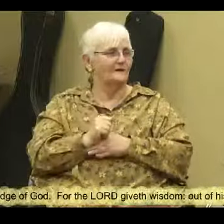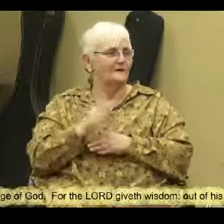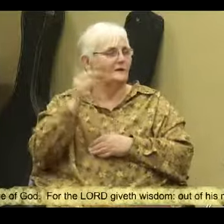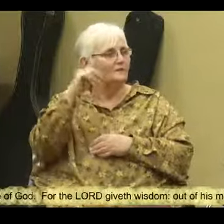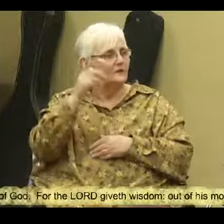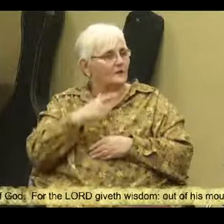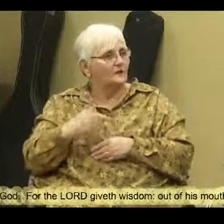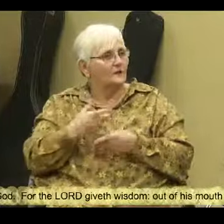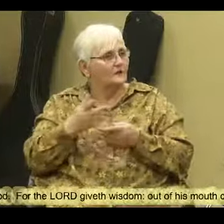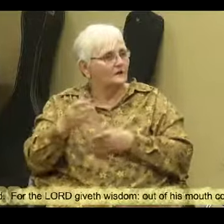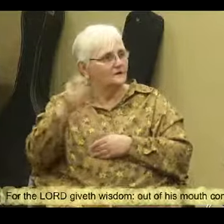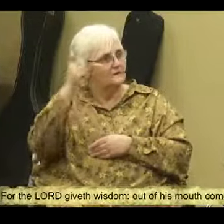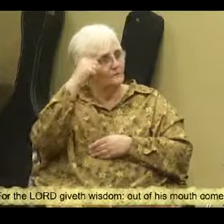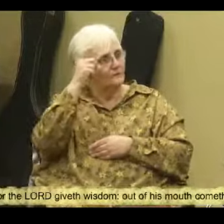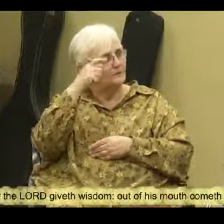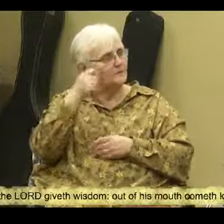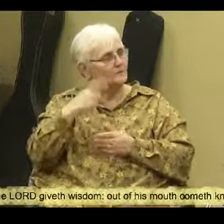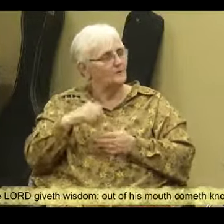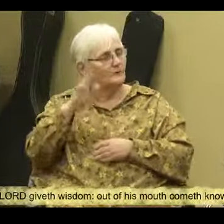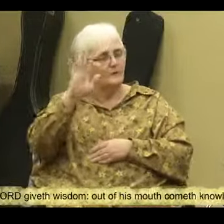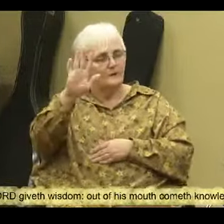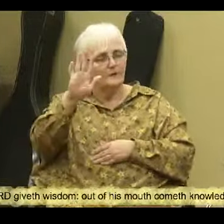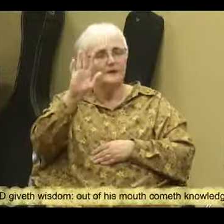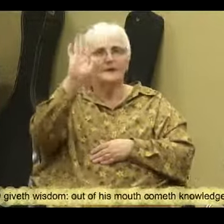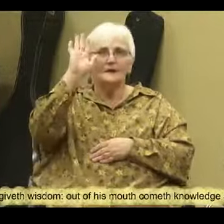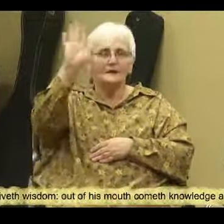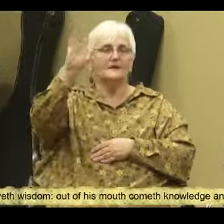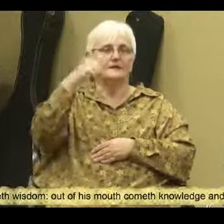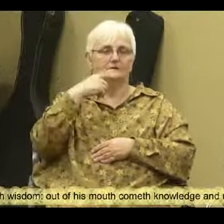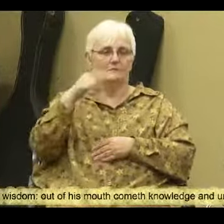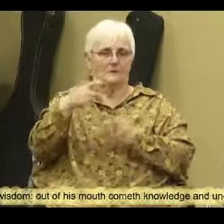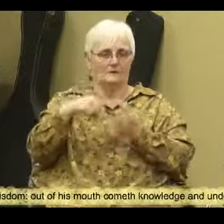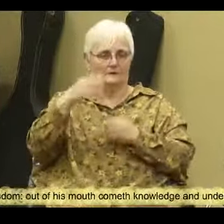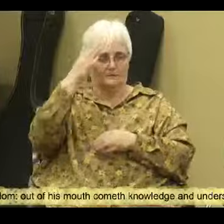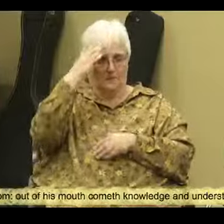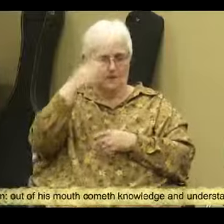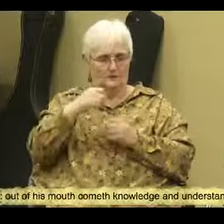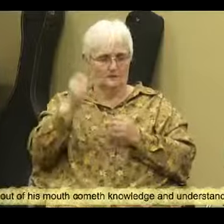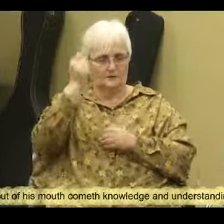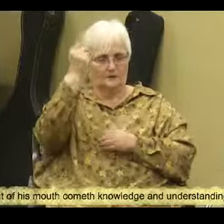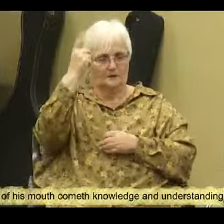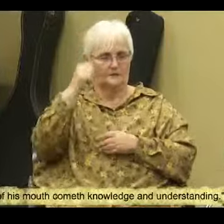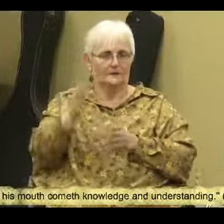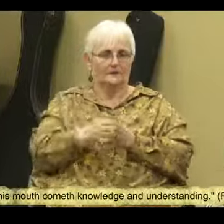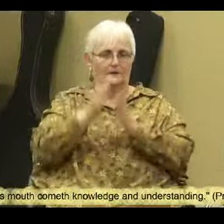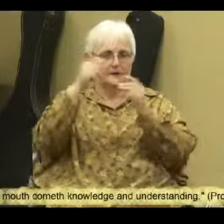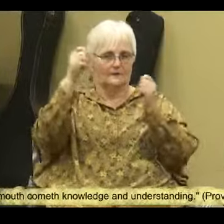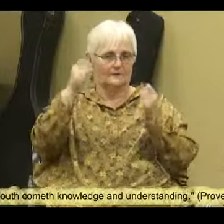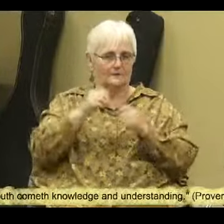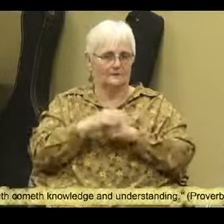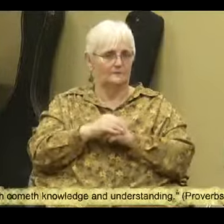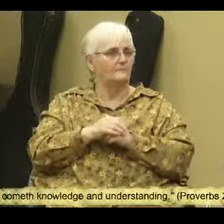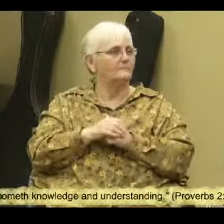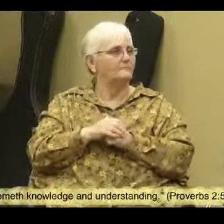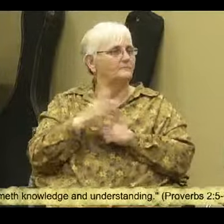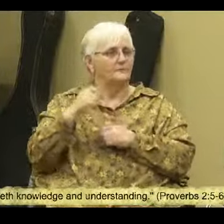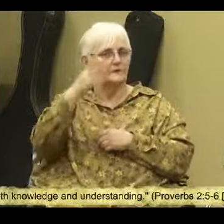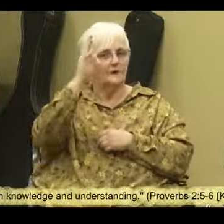Lord gives wisdom. From His mouth come knowledge and understanding. Hallelujah. And so, God is a God of